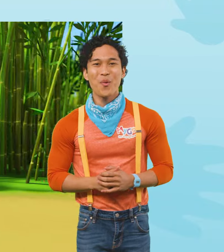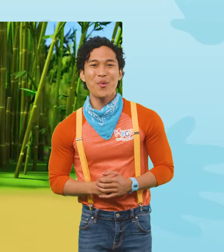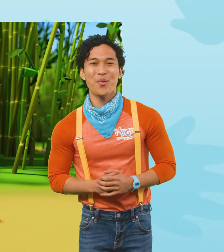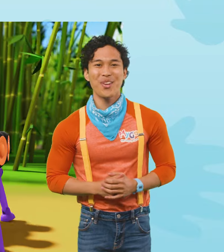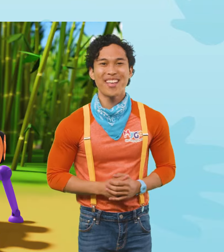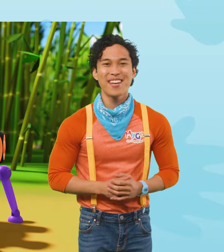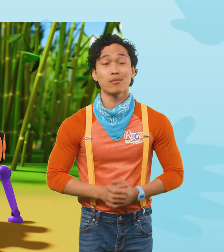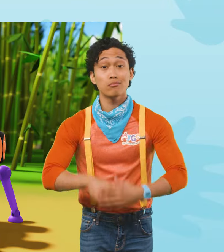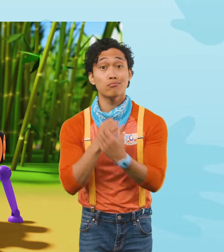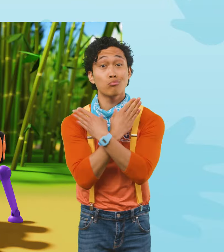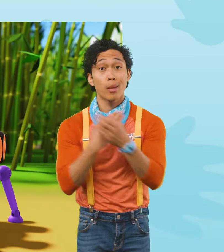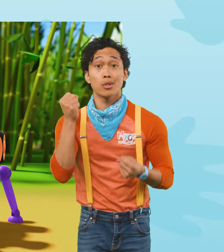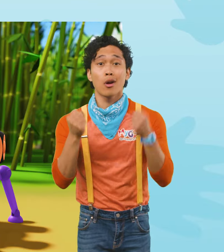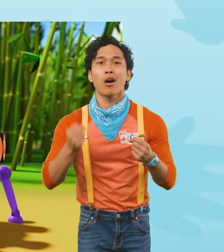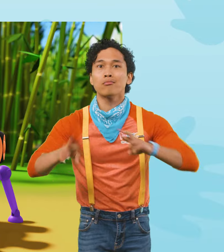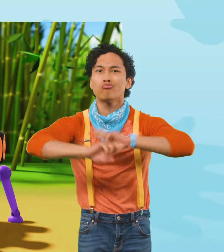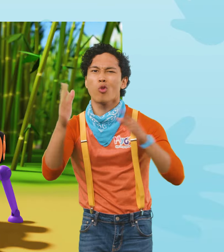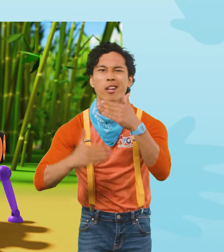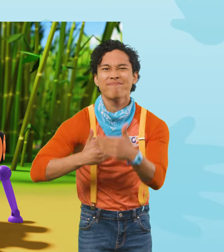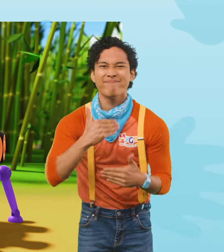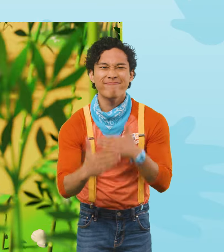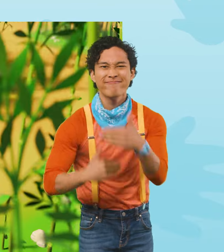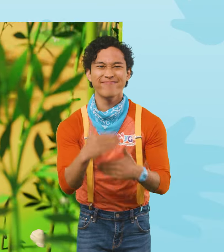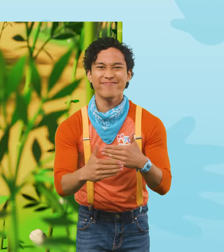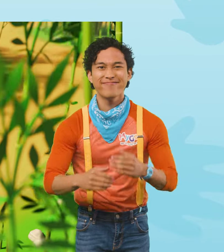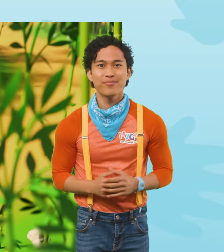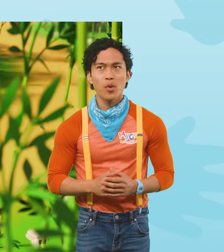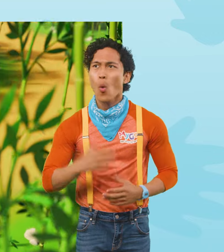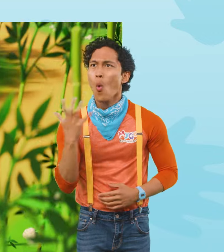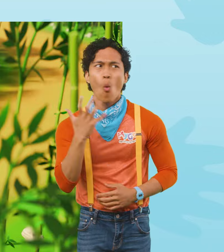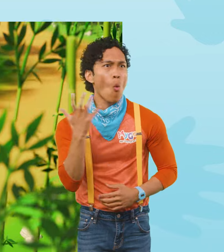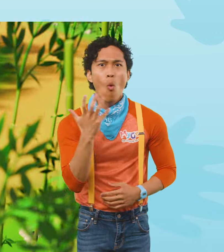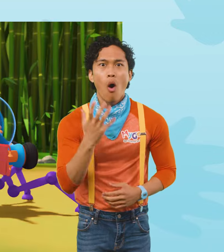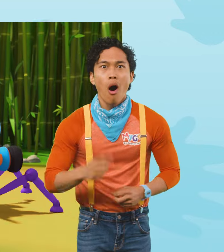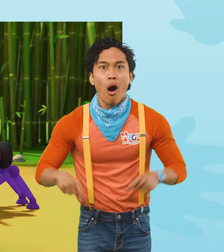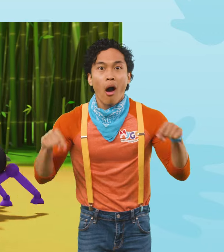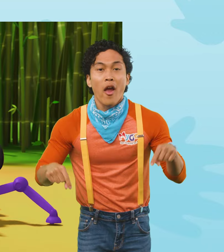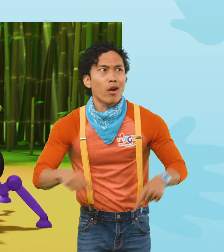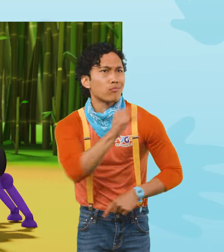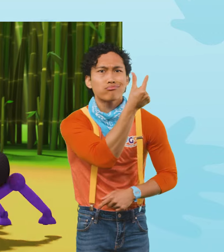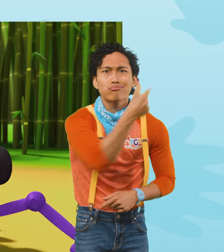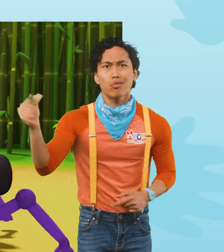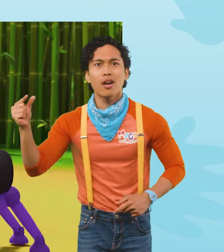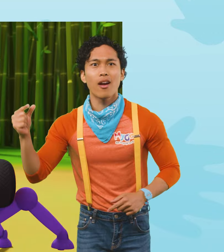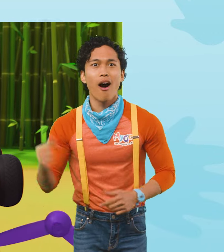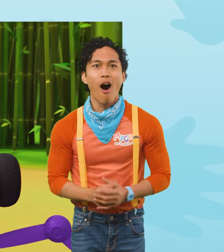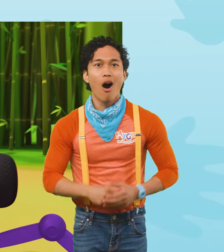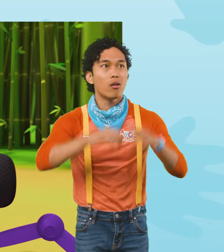The Blippi Mobile is ready for adventure. Wow! This place is so green! They must get